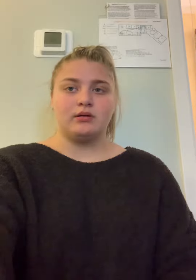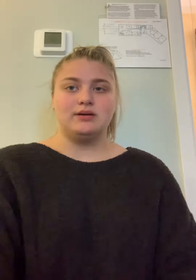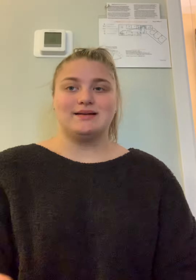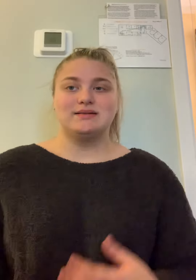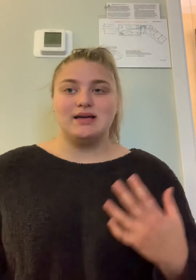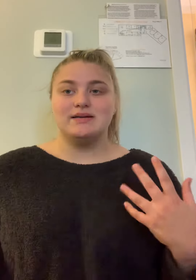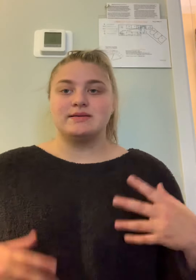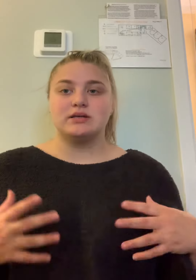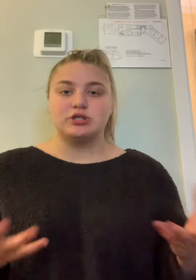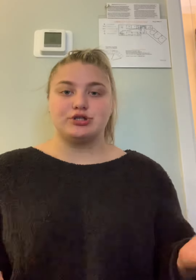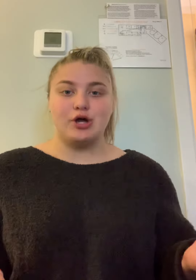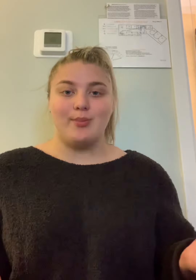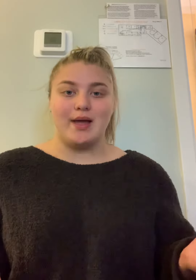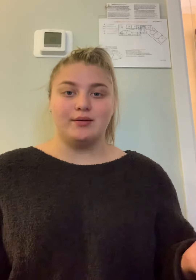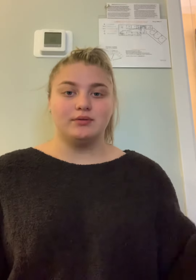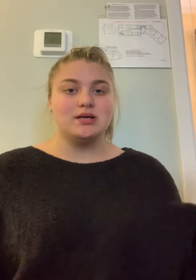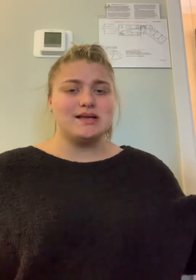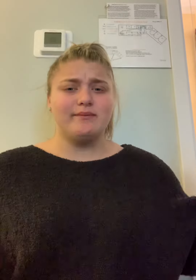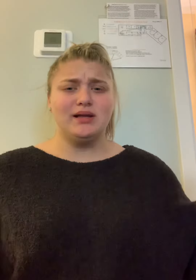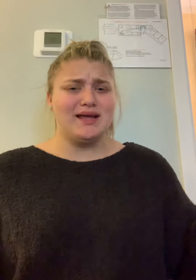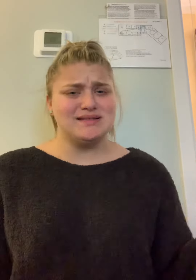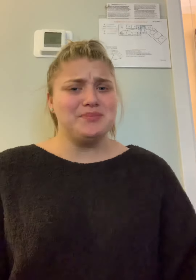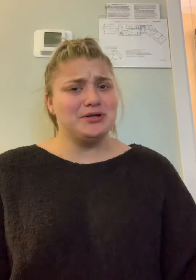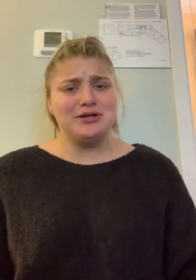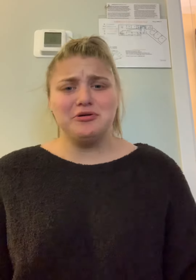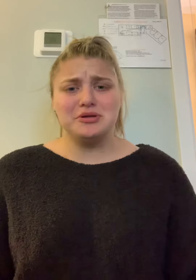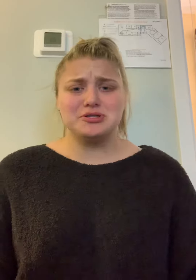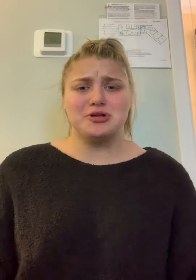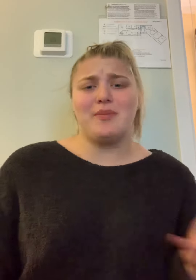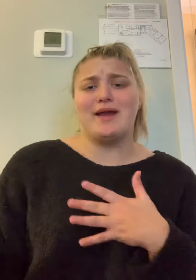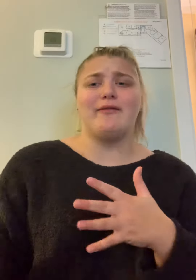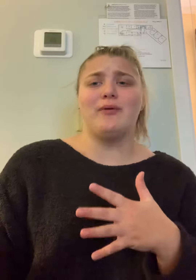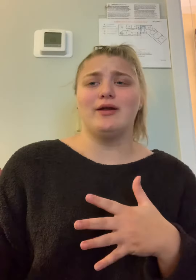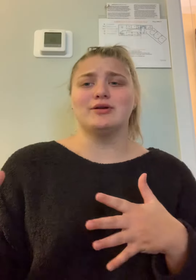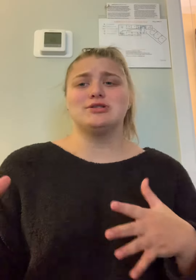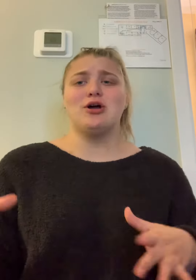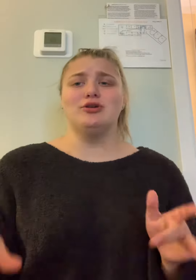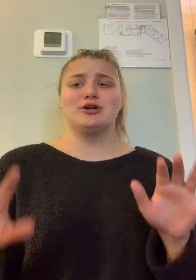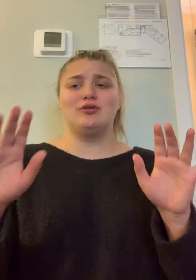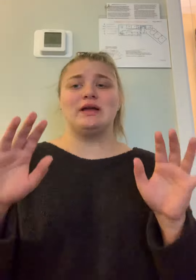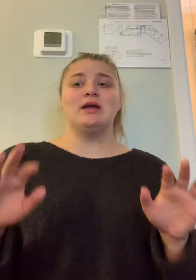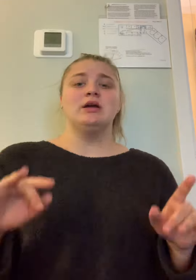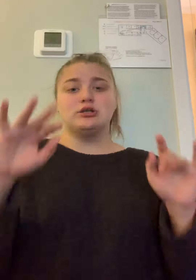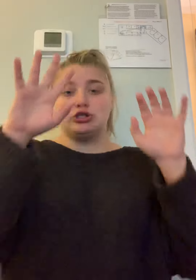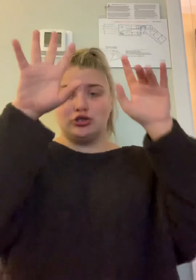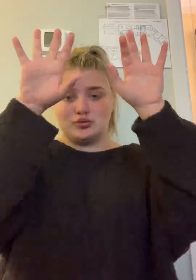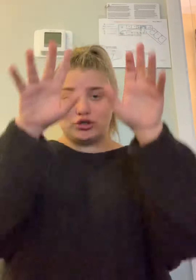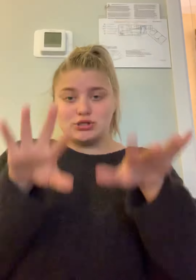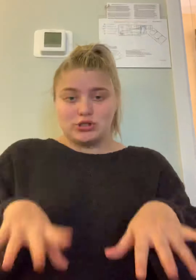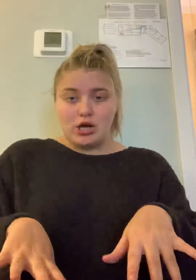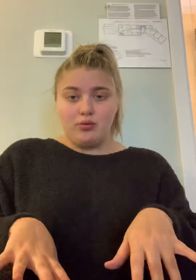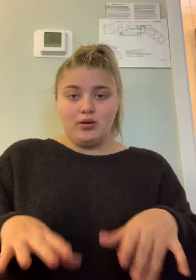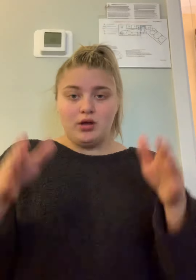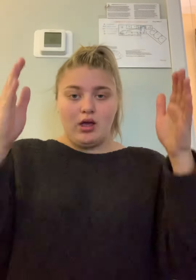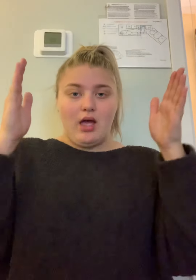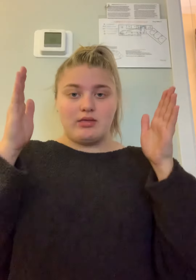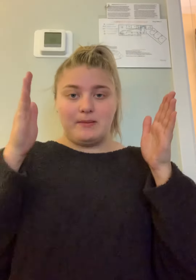Next is snowman because everybody likes to build a cute little snowman in the winter. So you're going to do snow and then